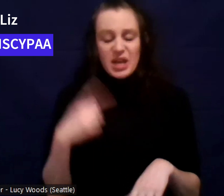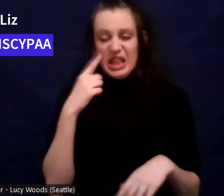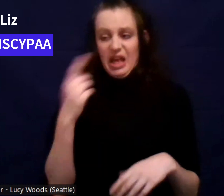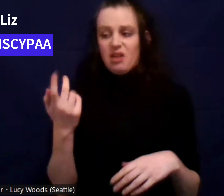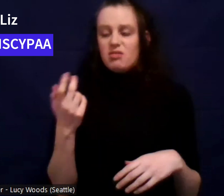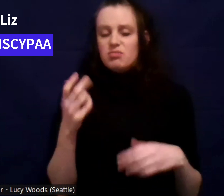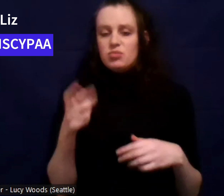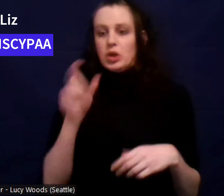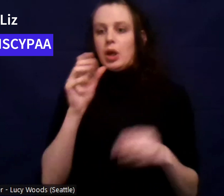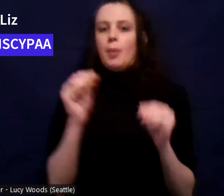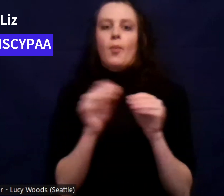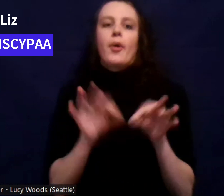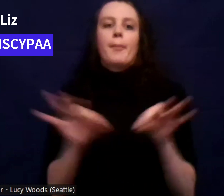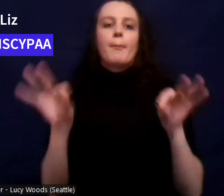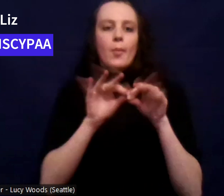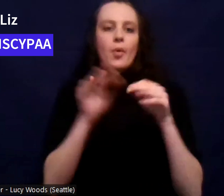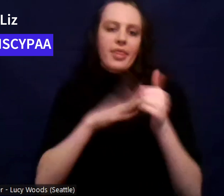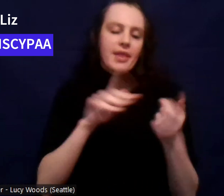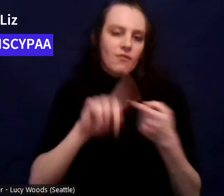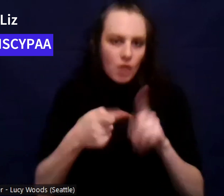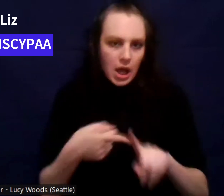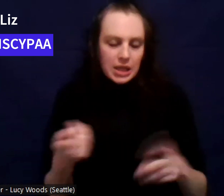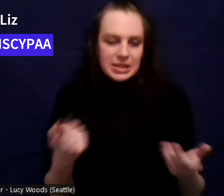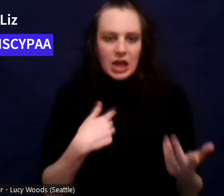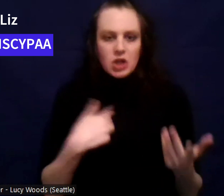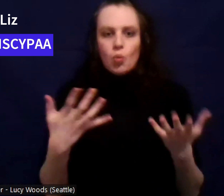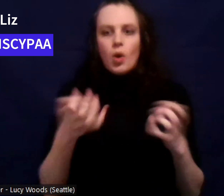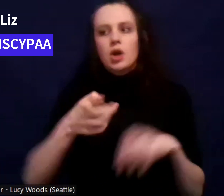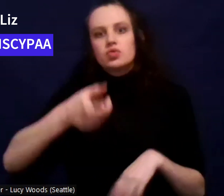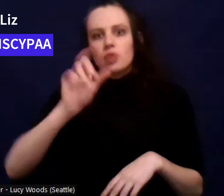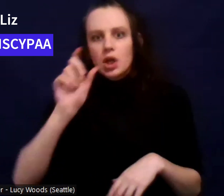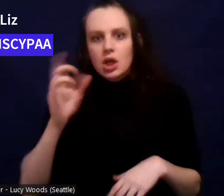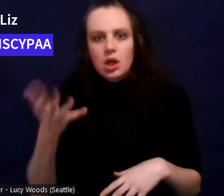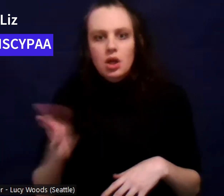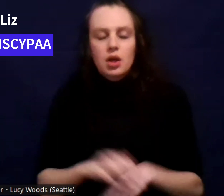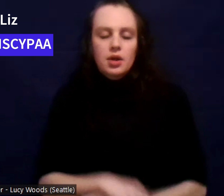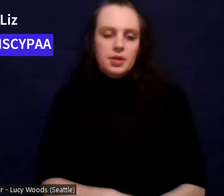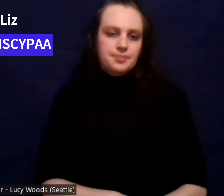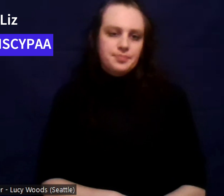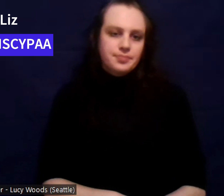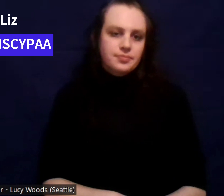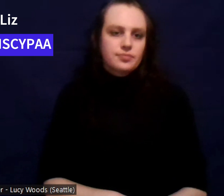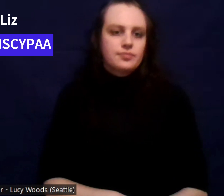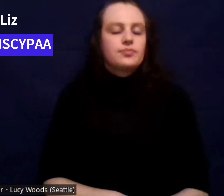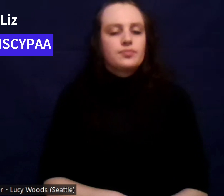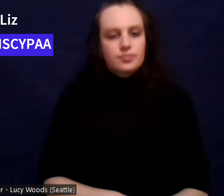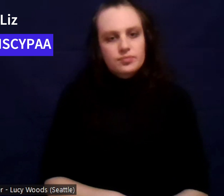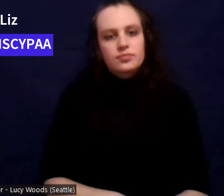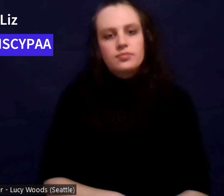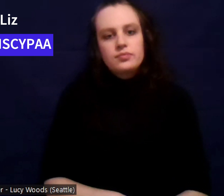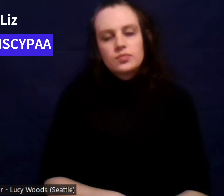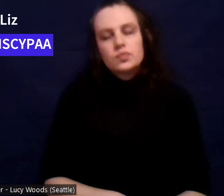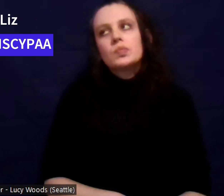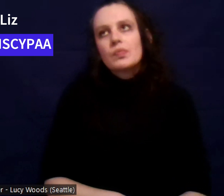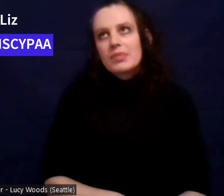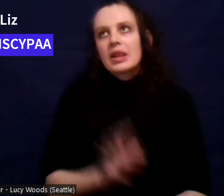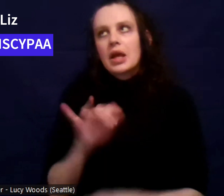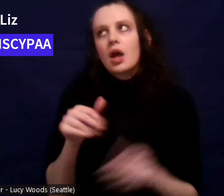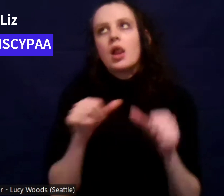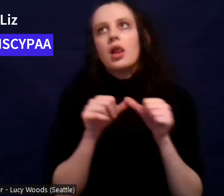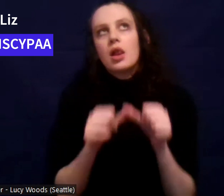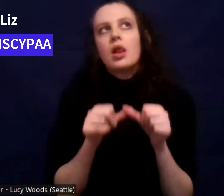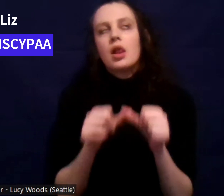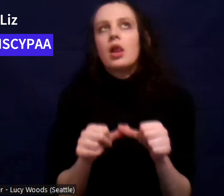I didn't really care about them. I just wanted to drink. Um, yeah, so that went on and then,